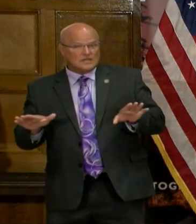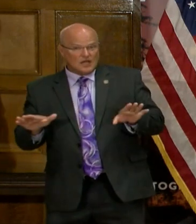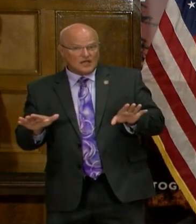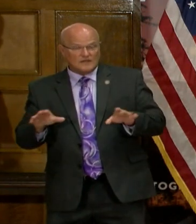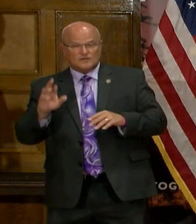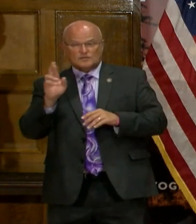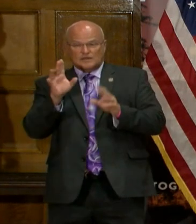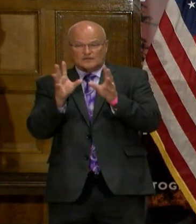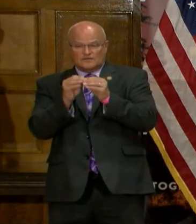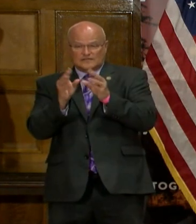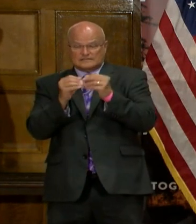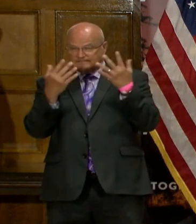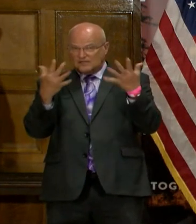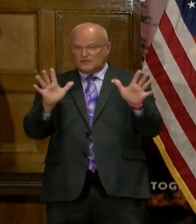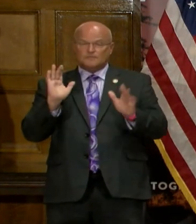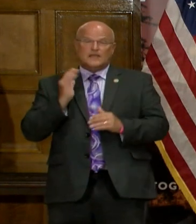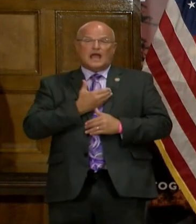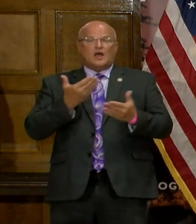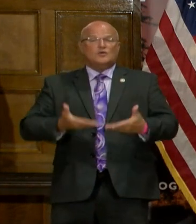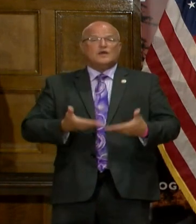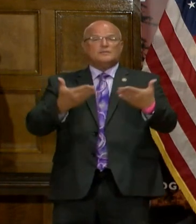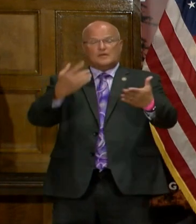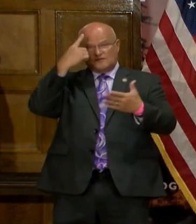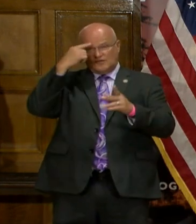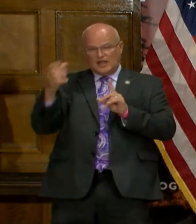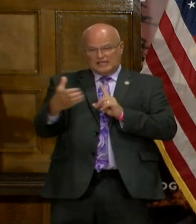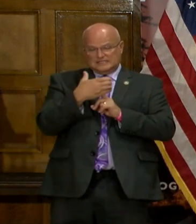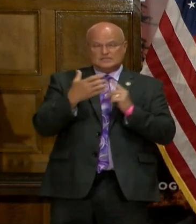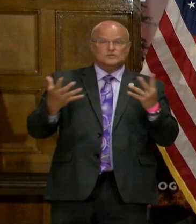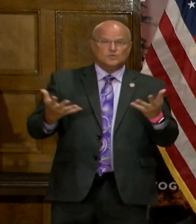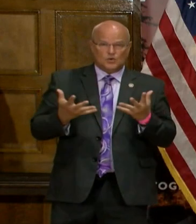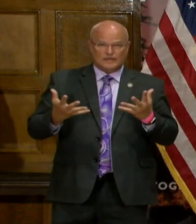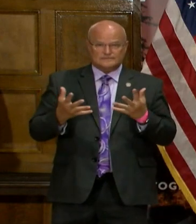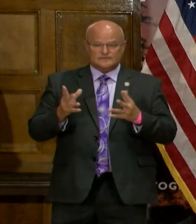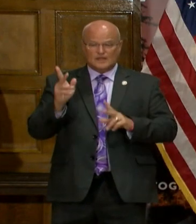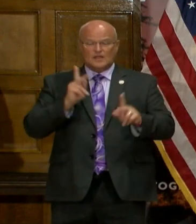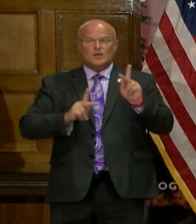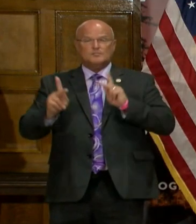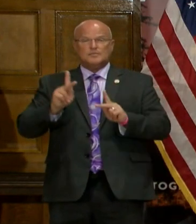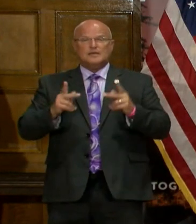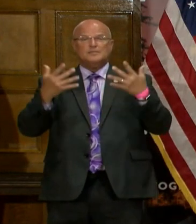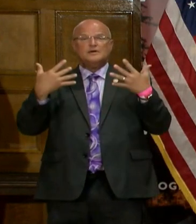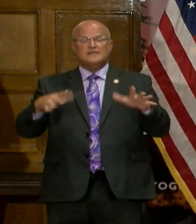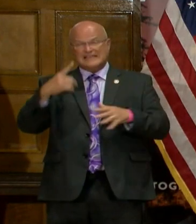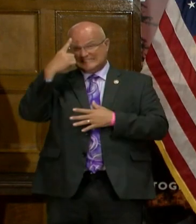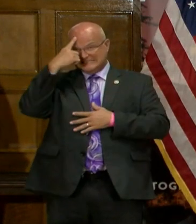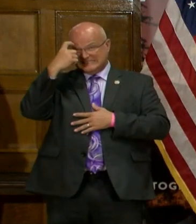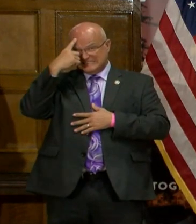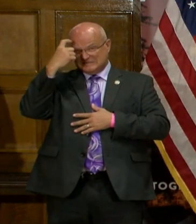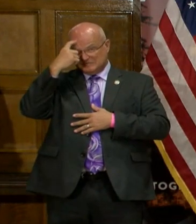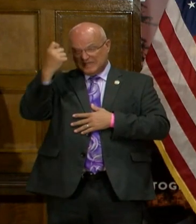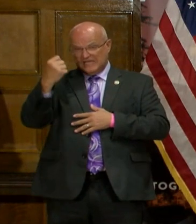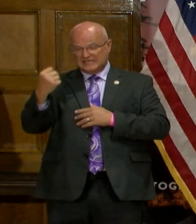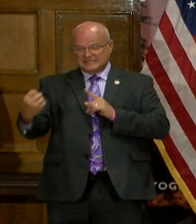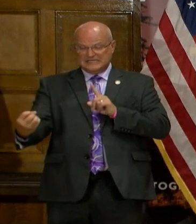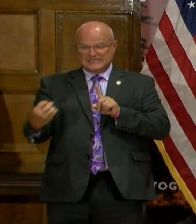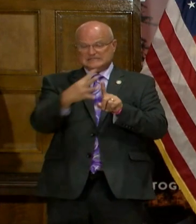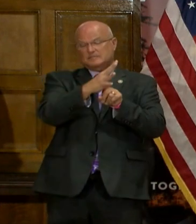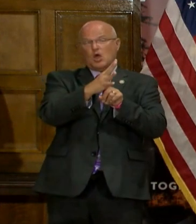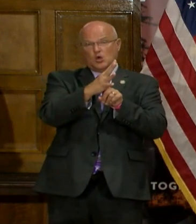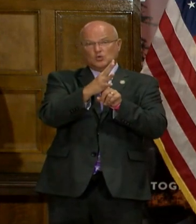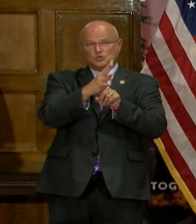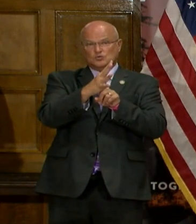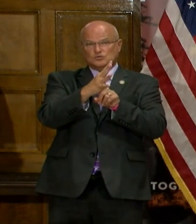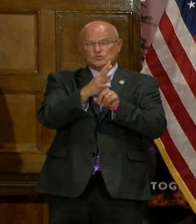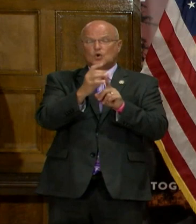If our recommendations for isolation are for individuals that suspect they have been exposed to